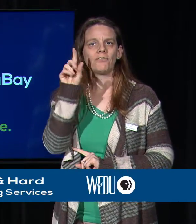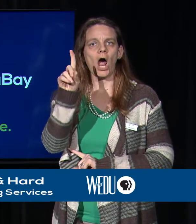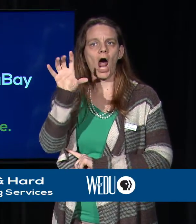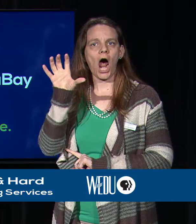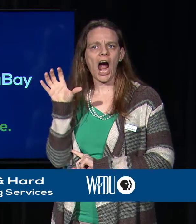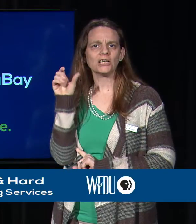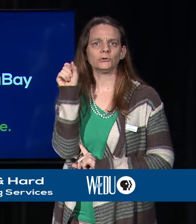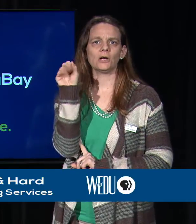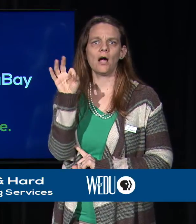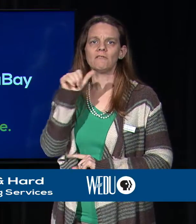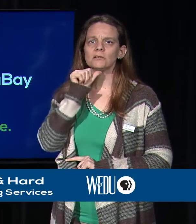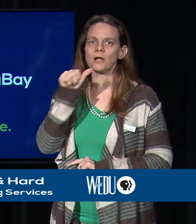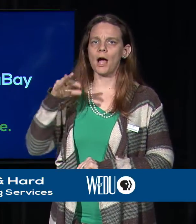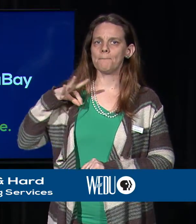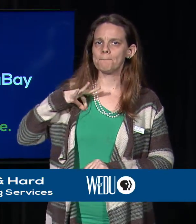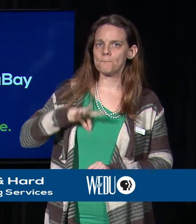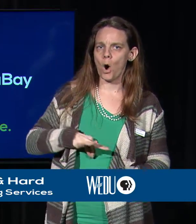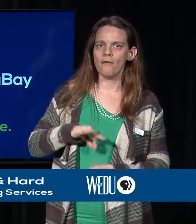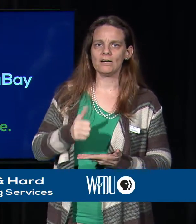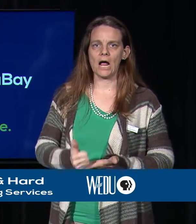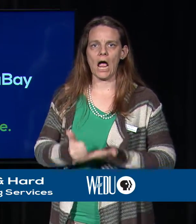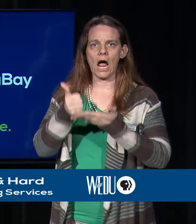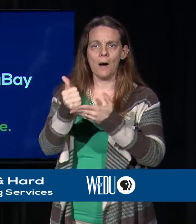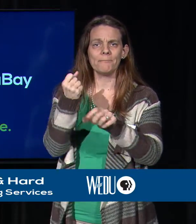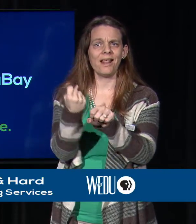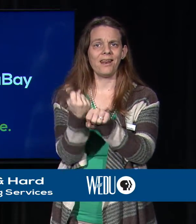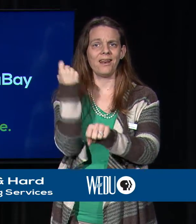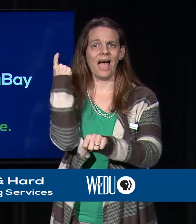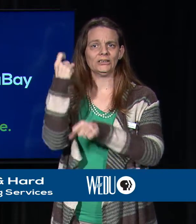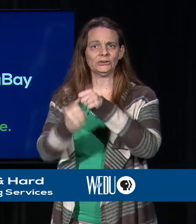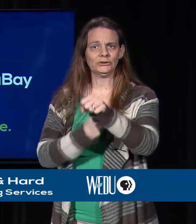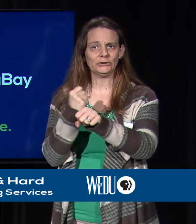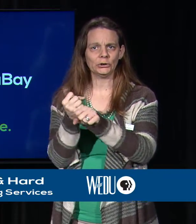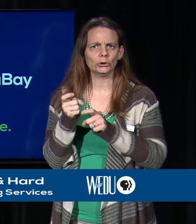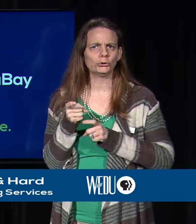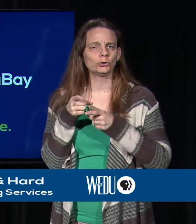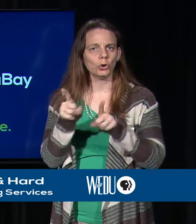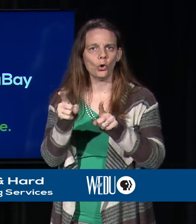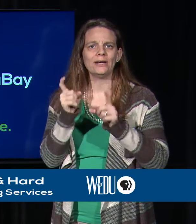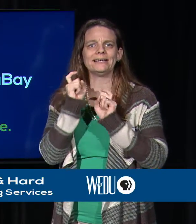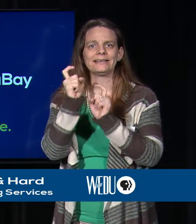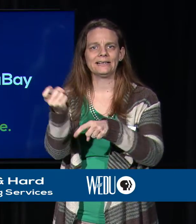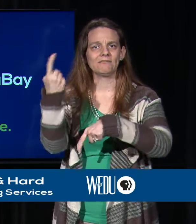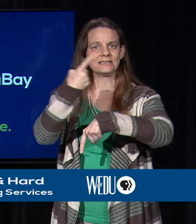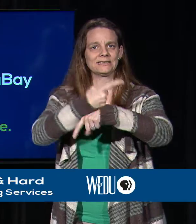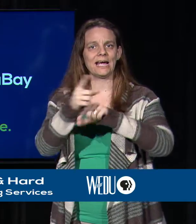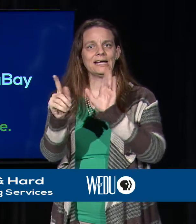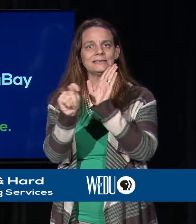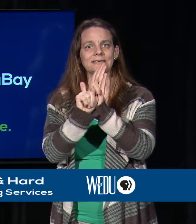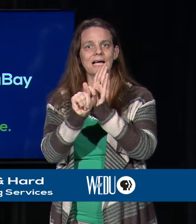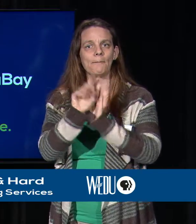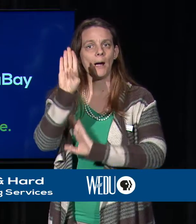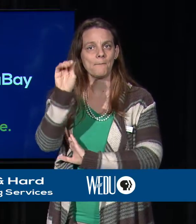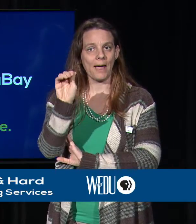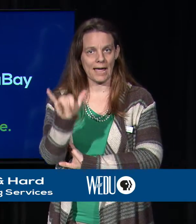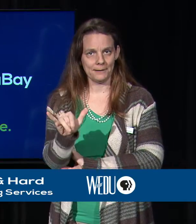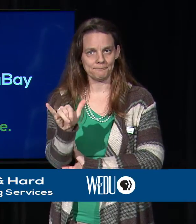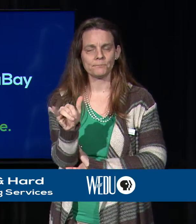One of the hundreds of nonprofit organizations that were helped last year during Give Day Tampa Bay.